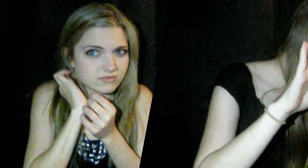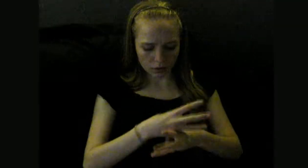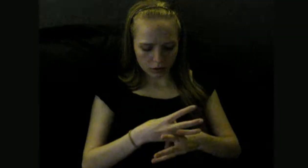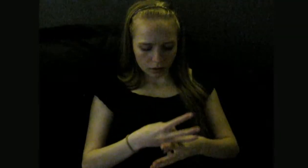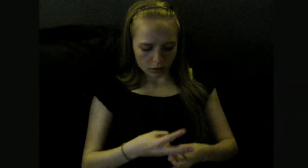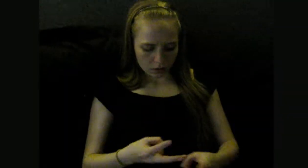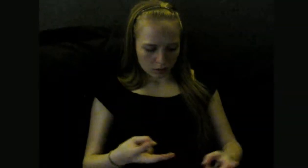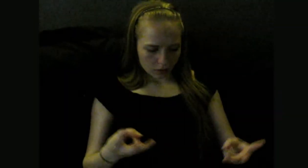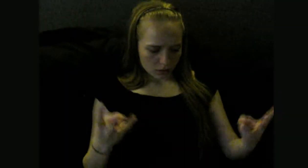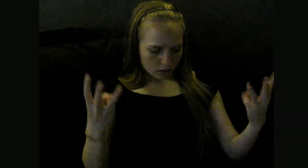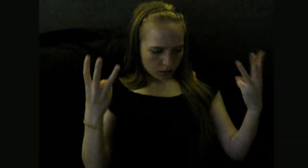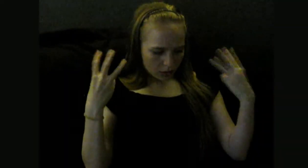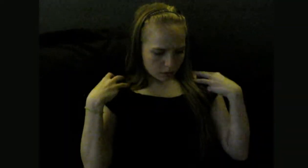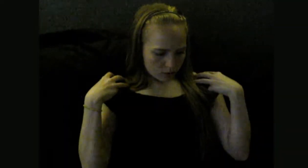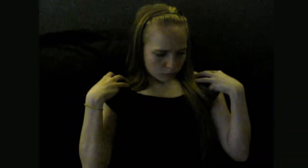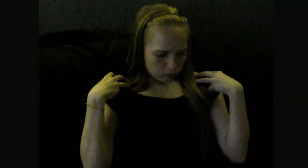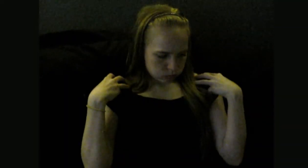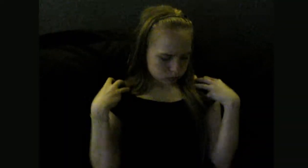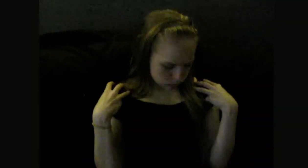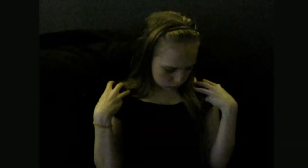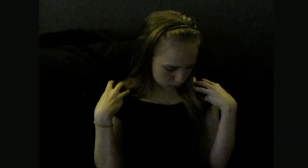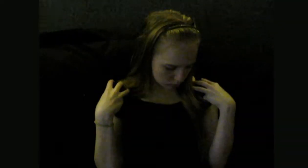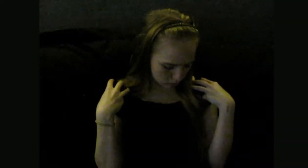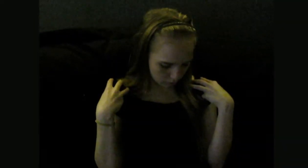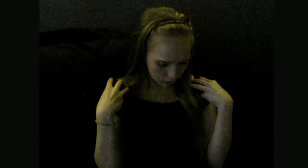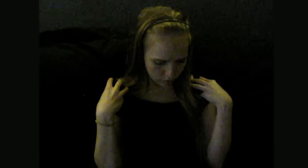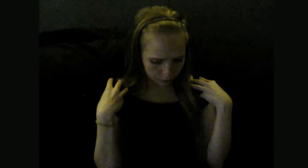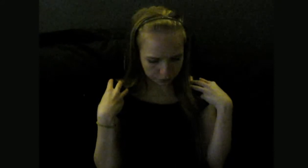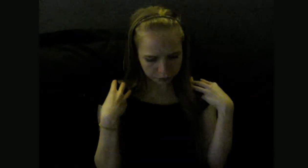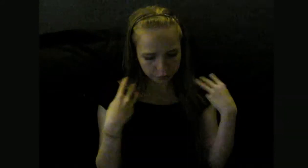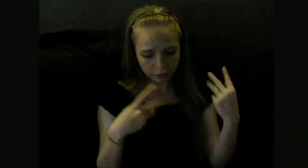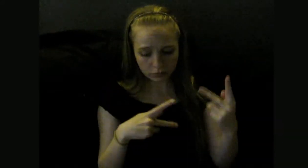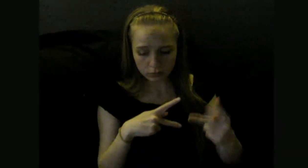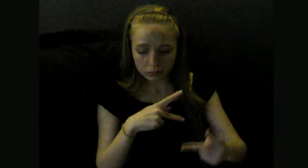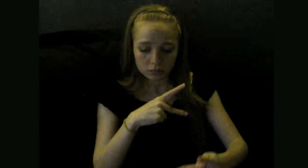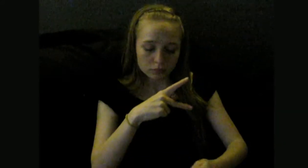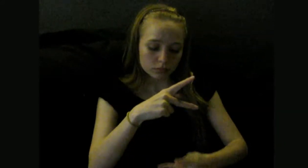Perfection is a disease of a nation.